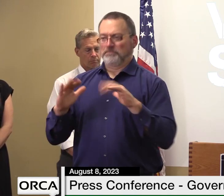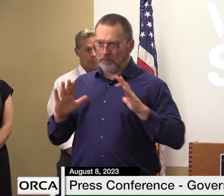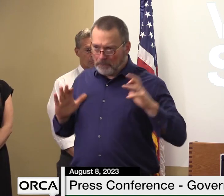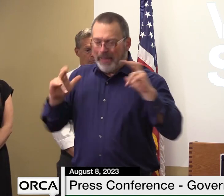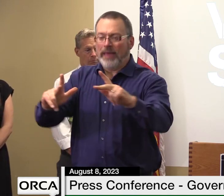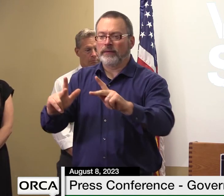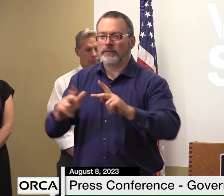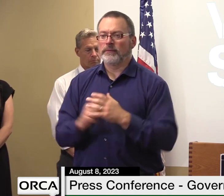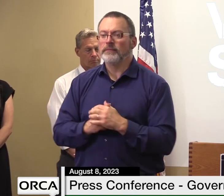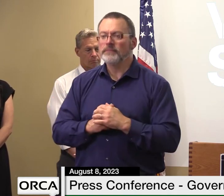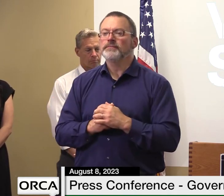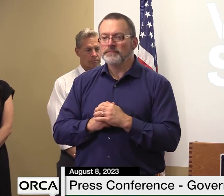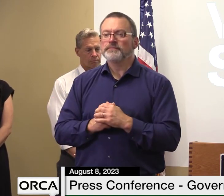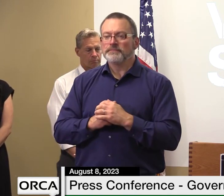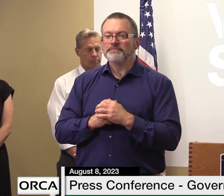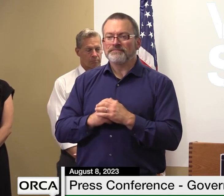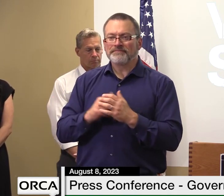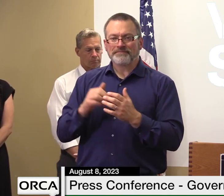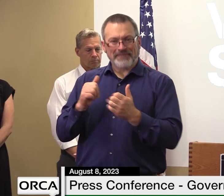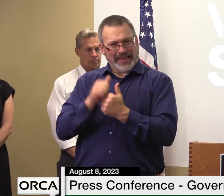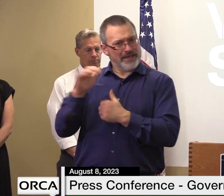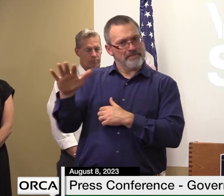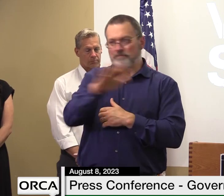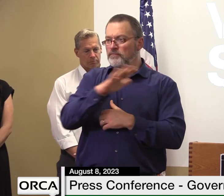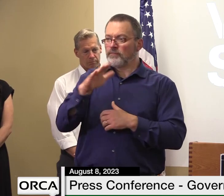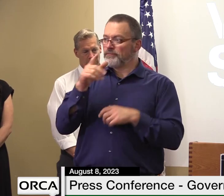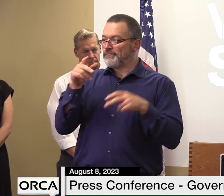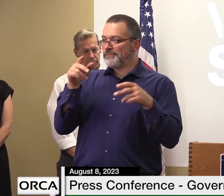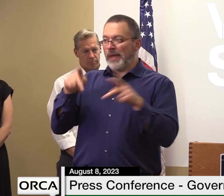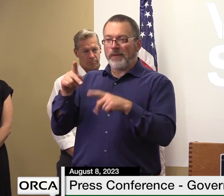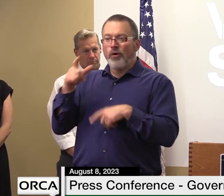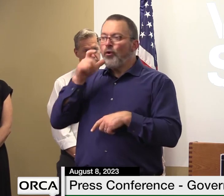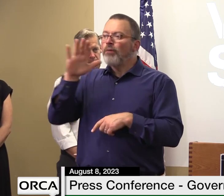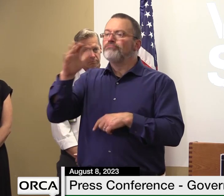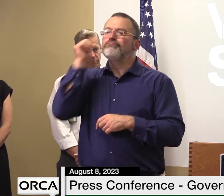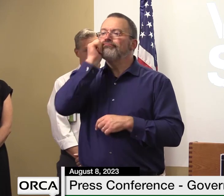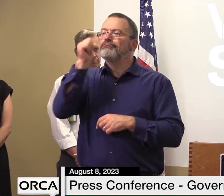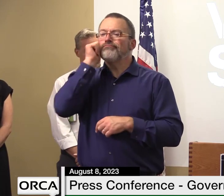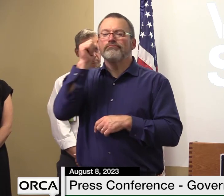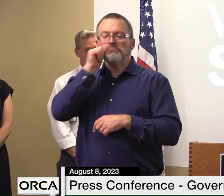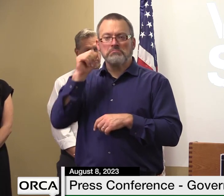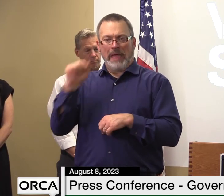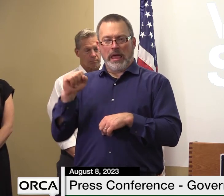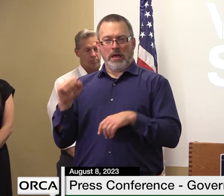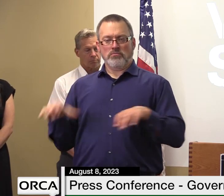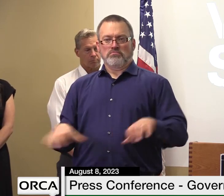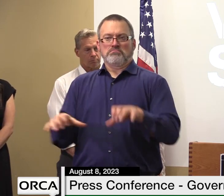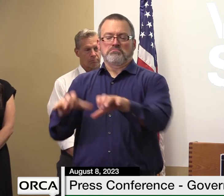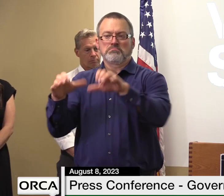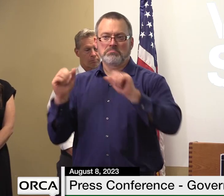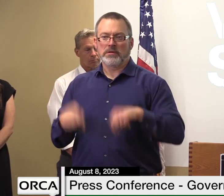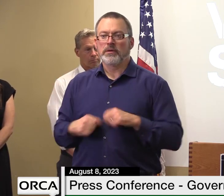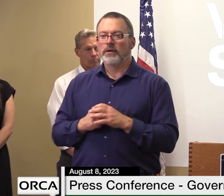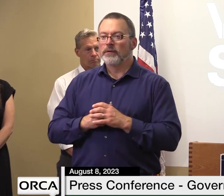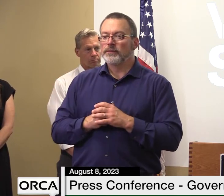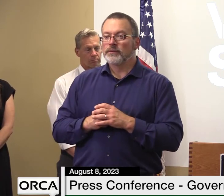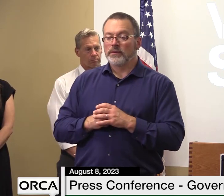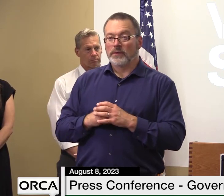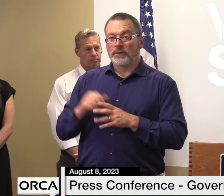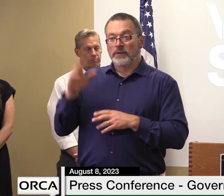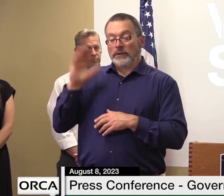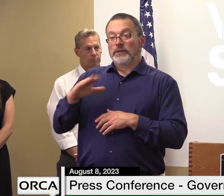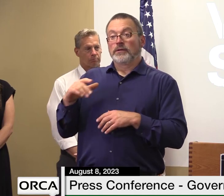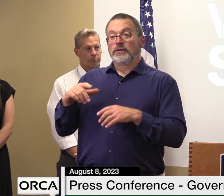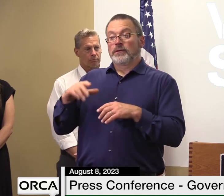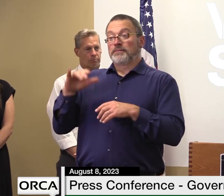to their daily lives and regain a sense of normalcy on july 11th has been noted president biden approved